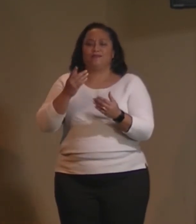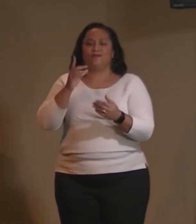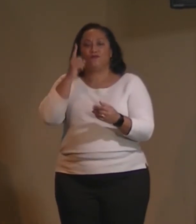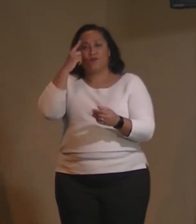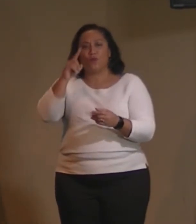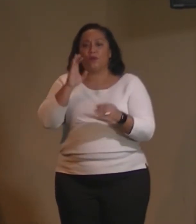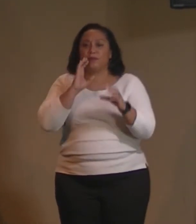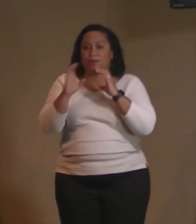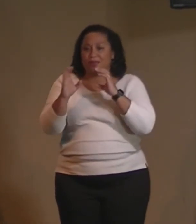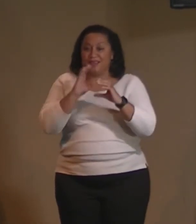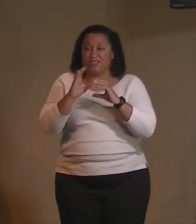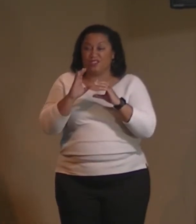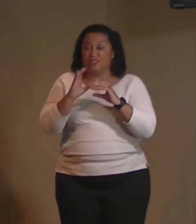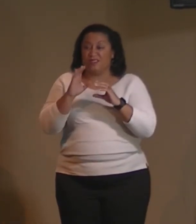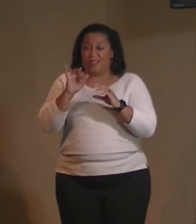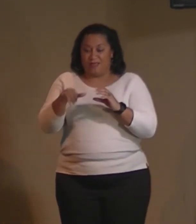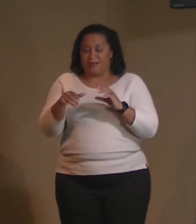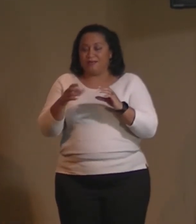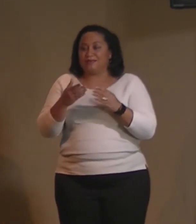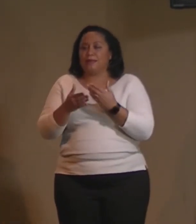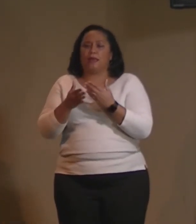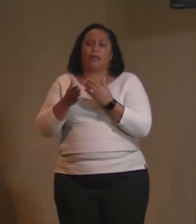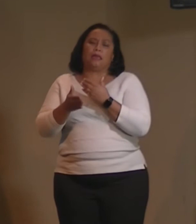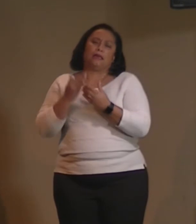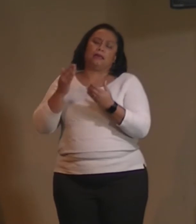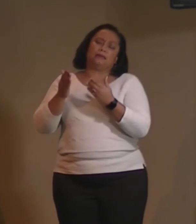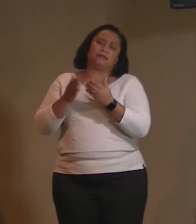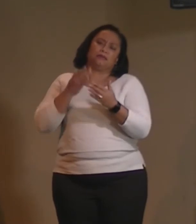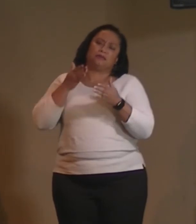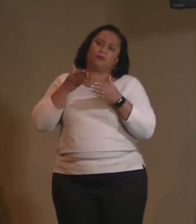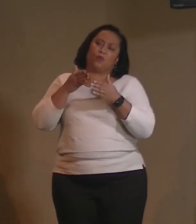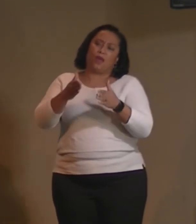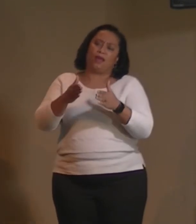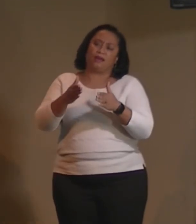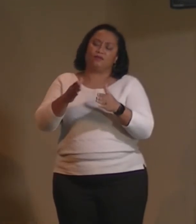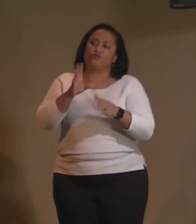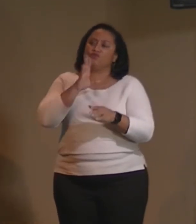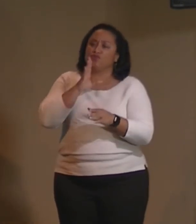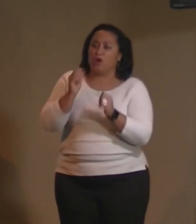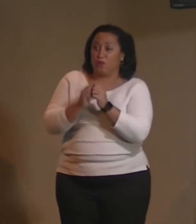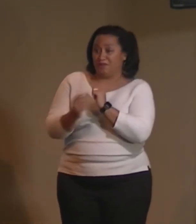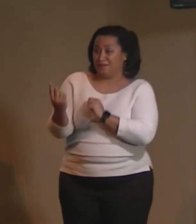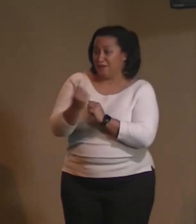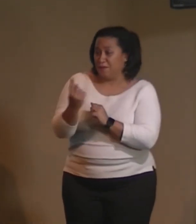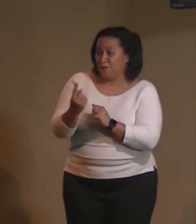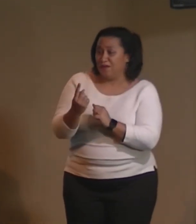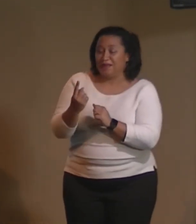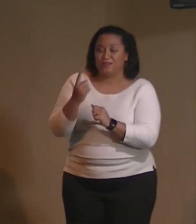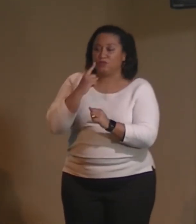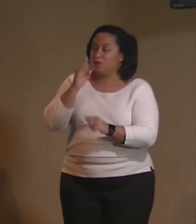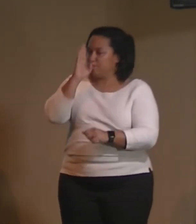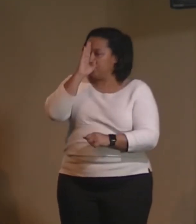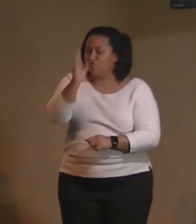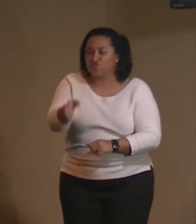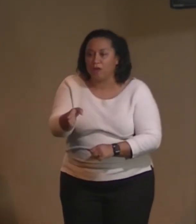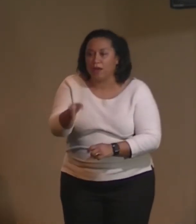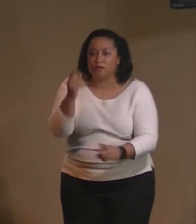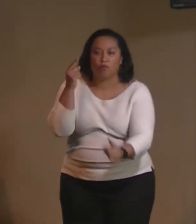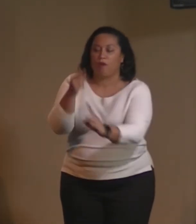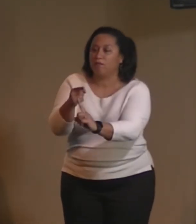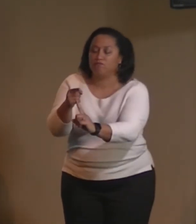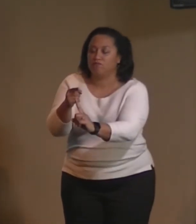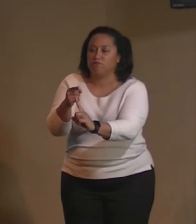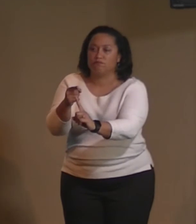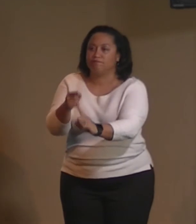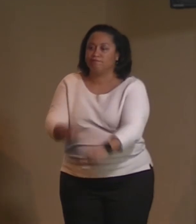And sometimes it's the easiest way for, like if I'm talking to Don, and I just want to cut, I just want to go straight to, I just